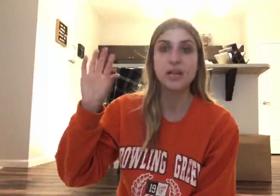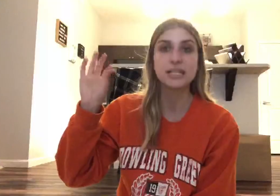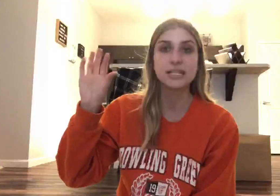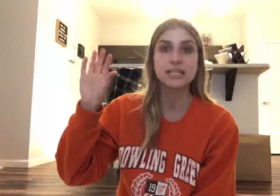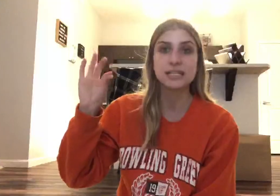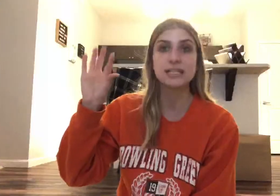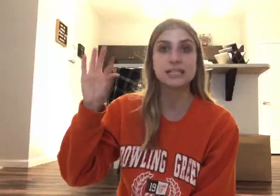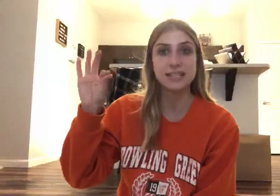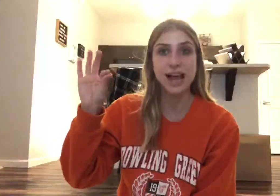S, S, say.